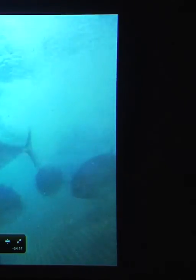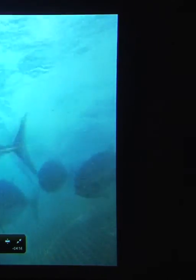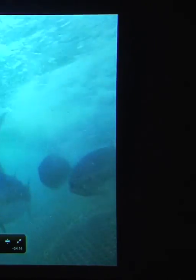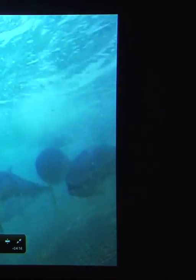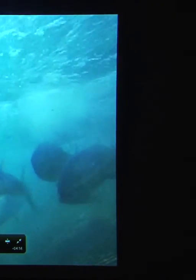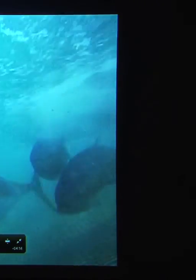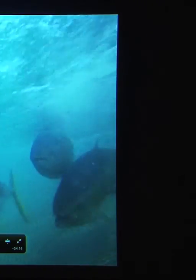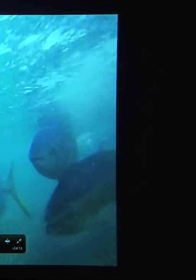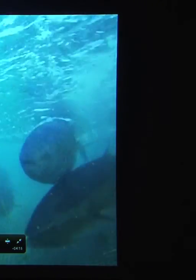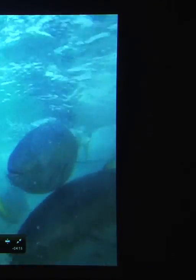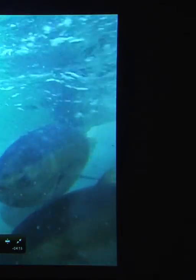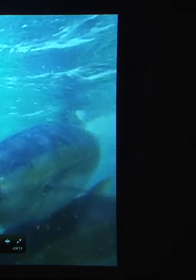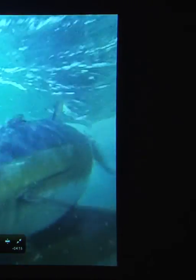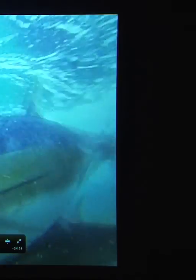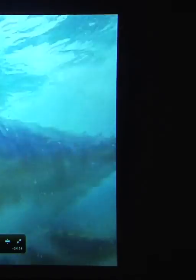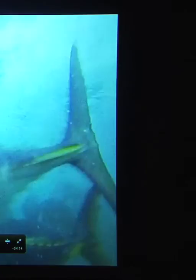Port Lincoln, Australia.